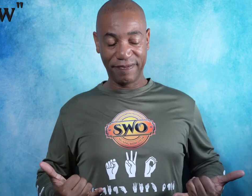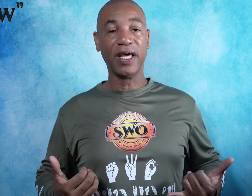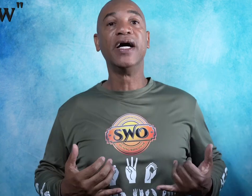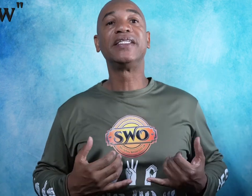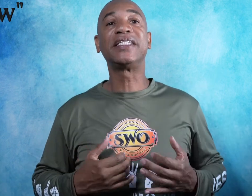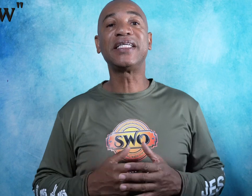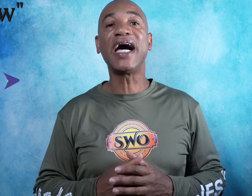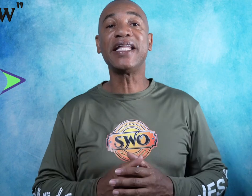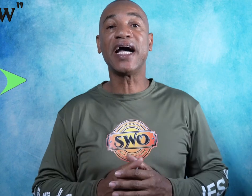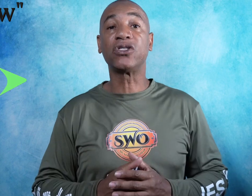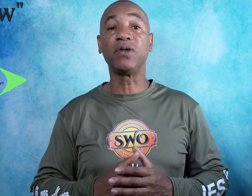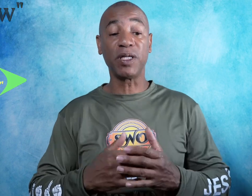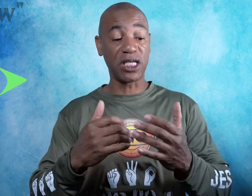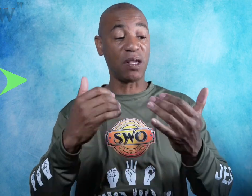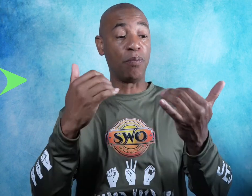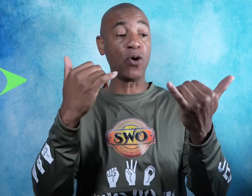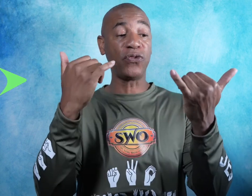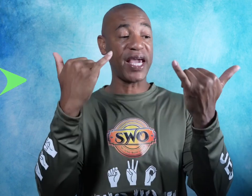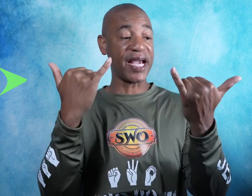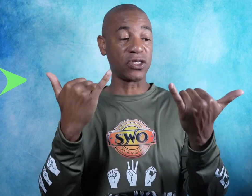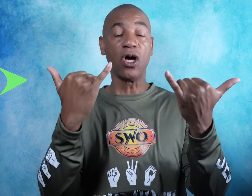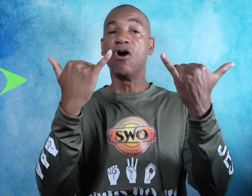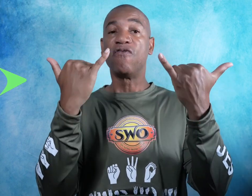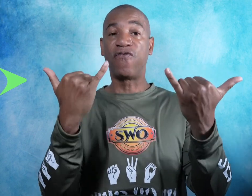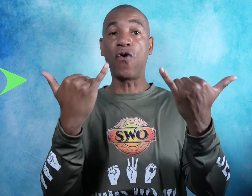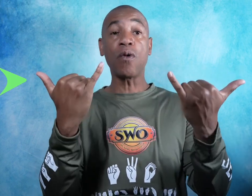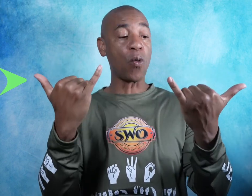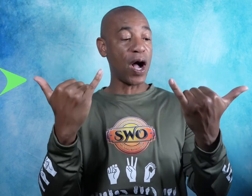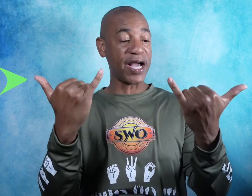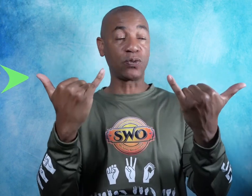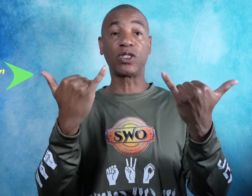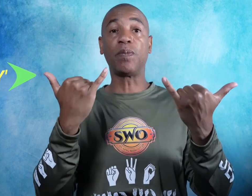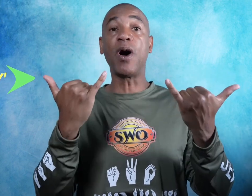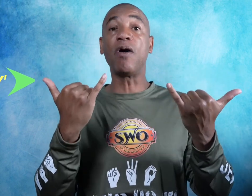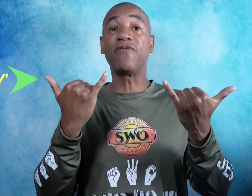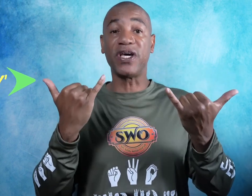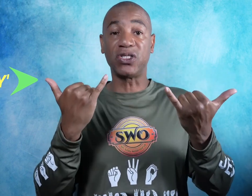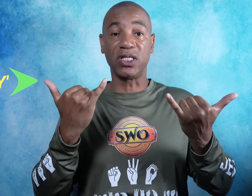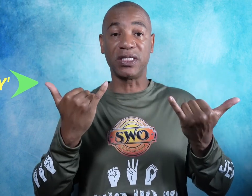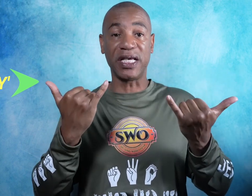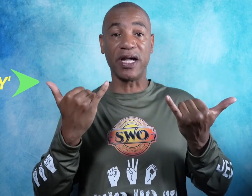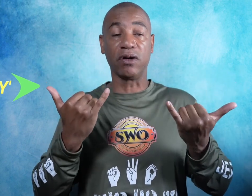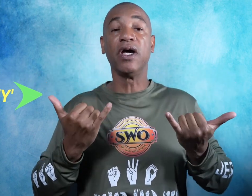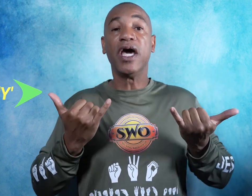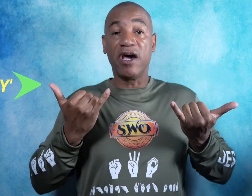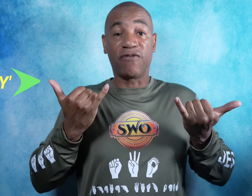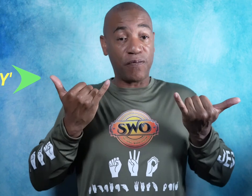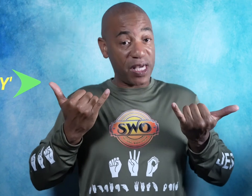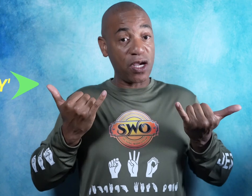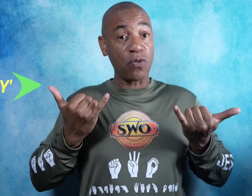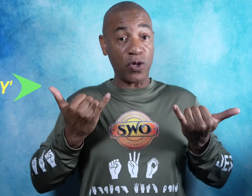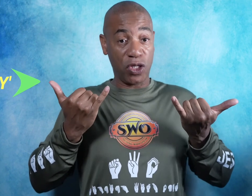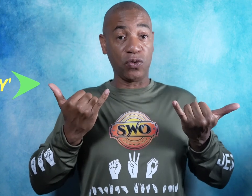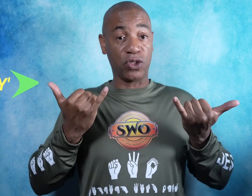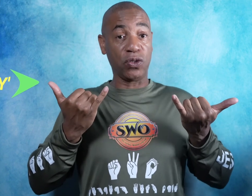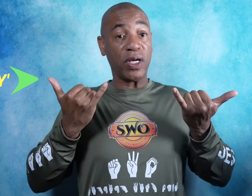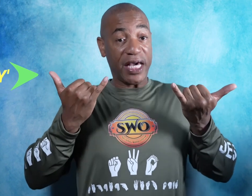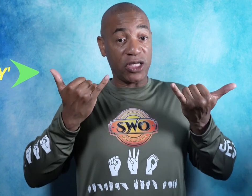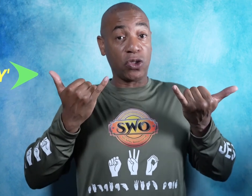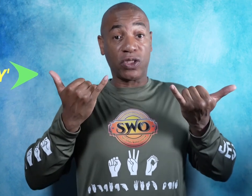To sign now simply take both hands form wise with the palm facing the signer and from here what you'll do is you'll